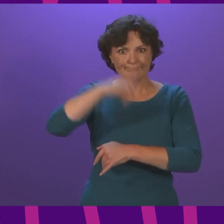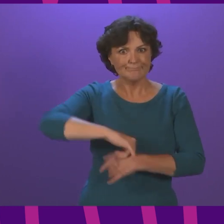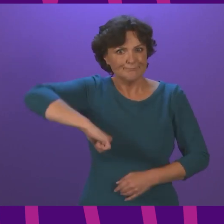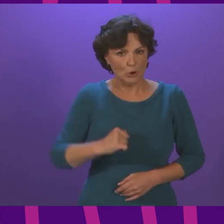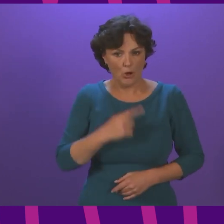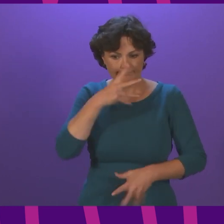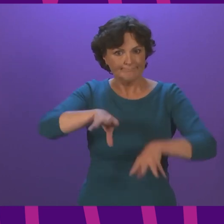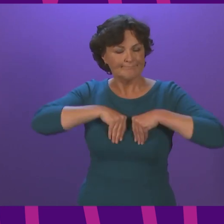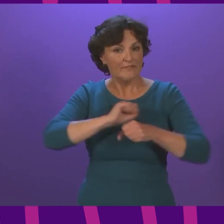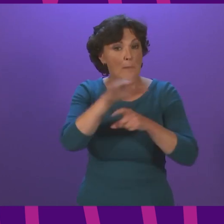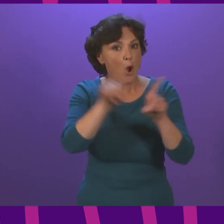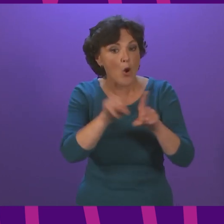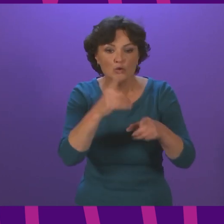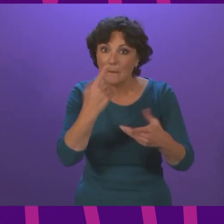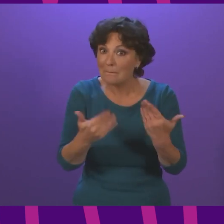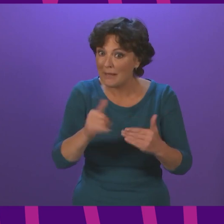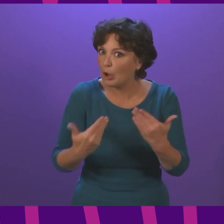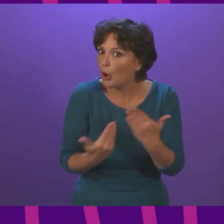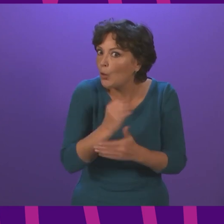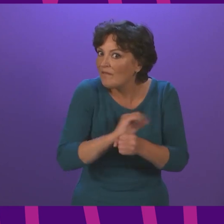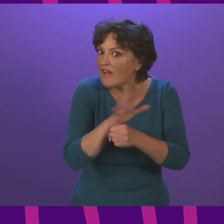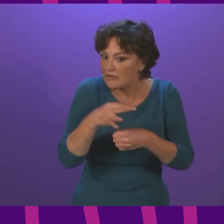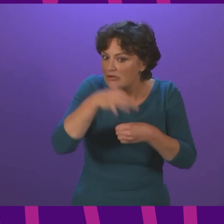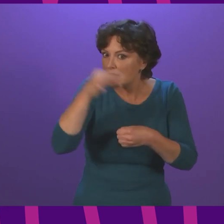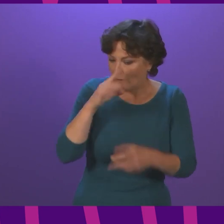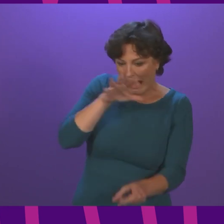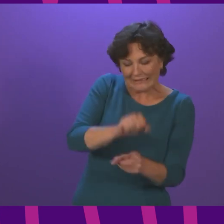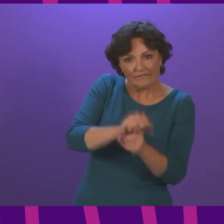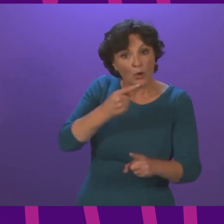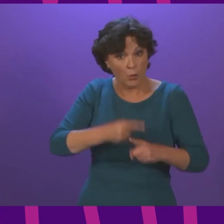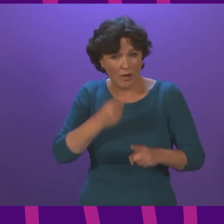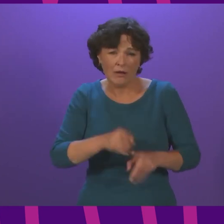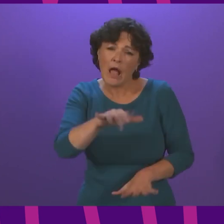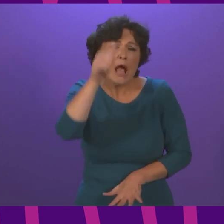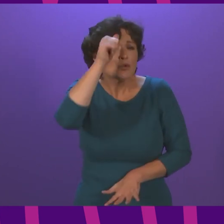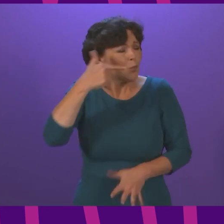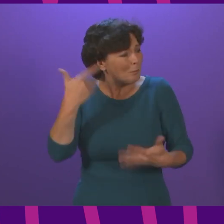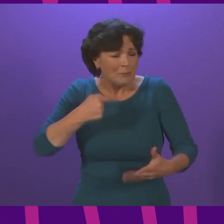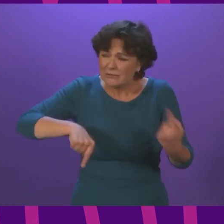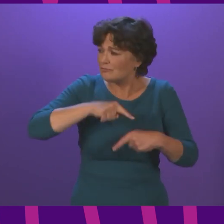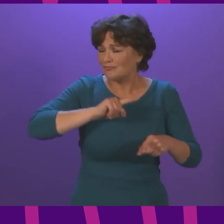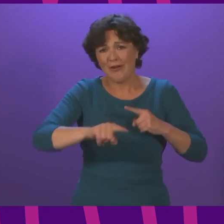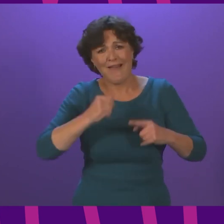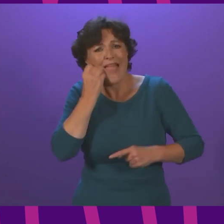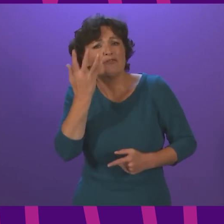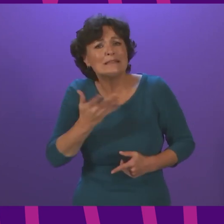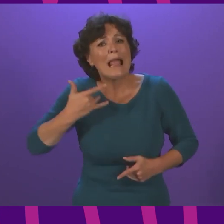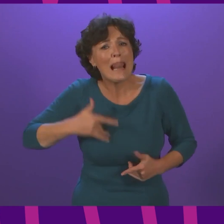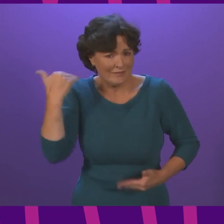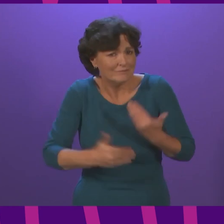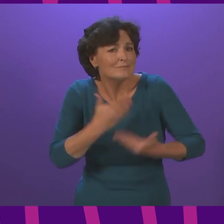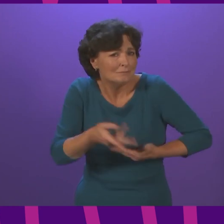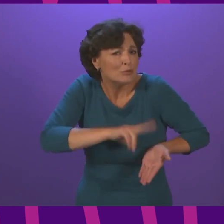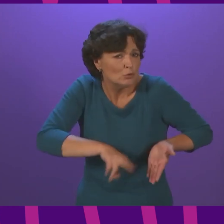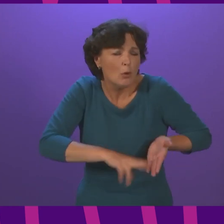new variants of the virus. However, just as we have worked hard to get domestic life back to normal as much as possible, so too do we want,